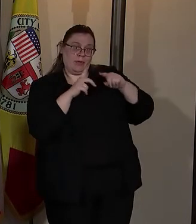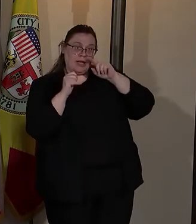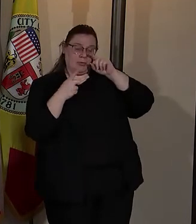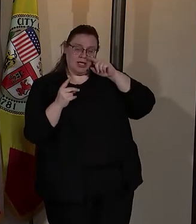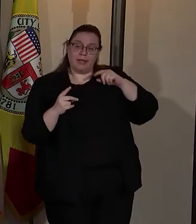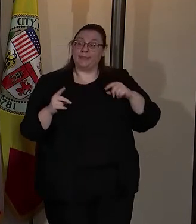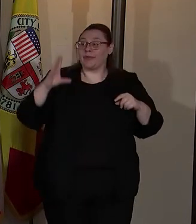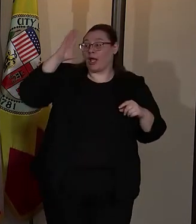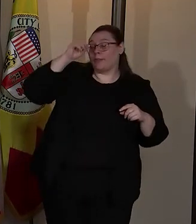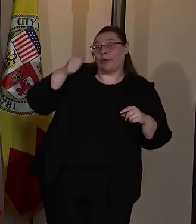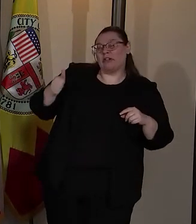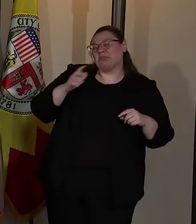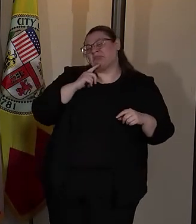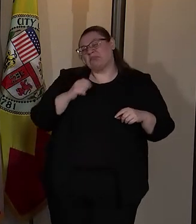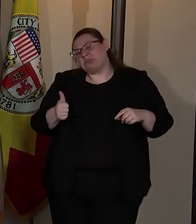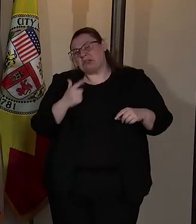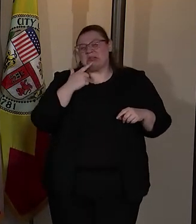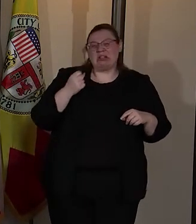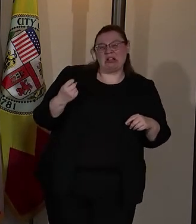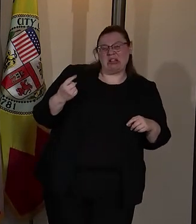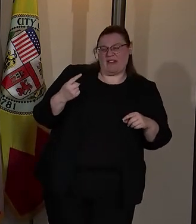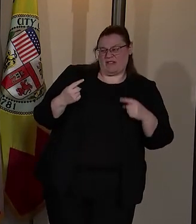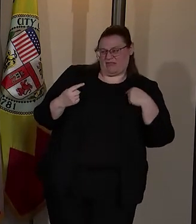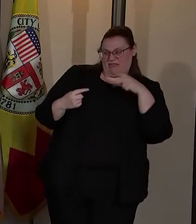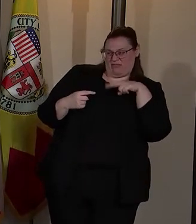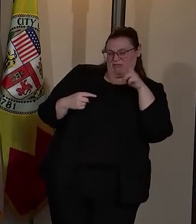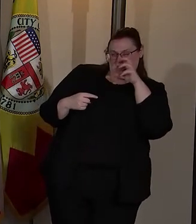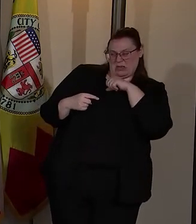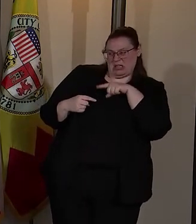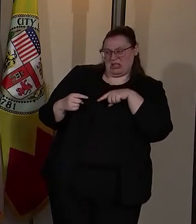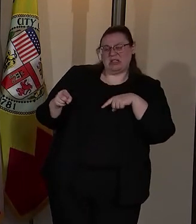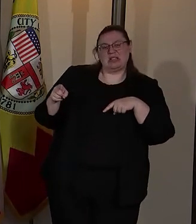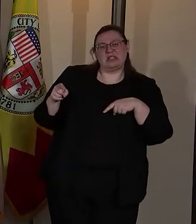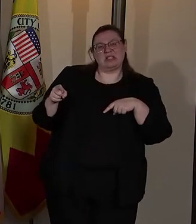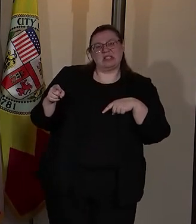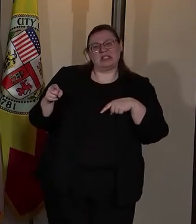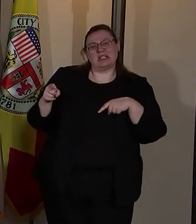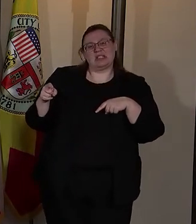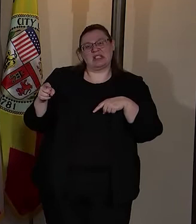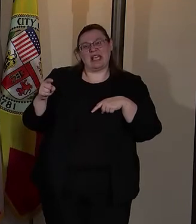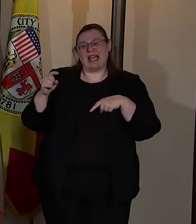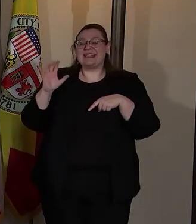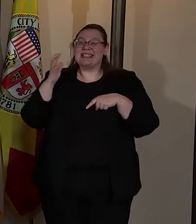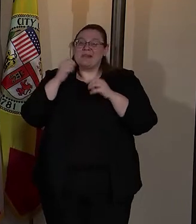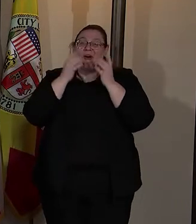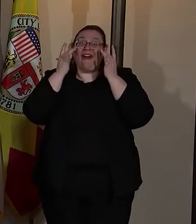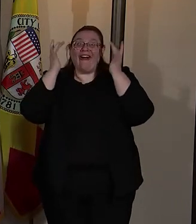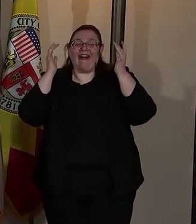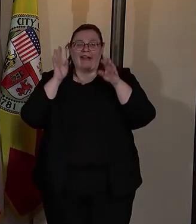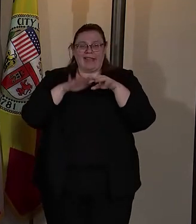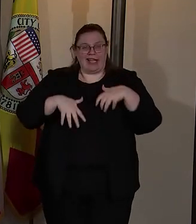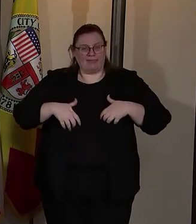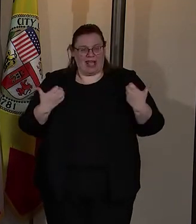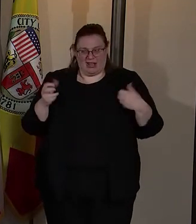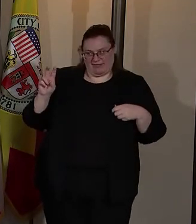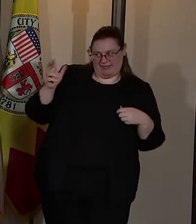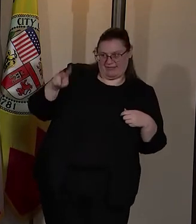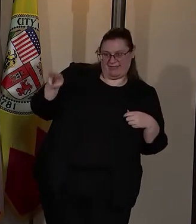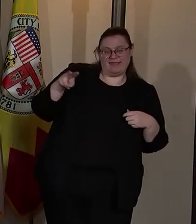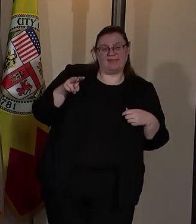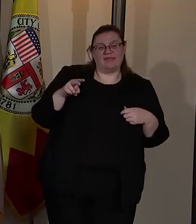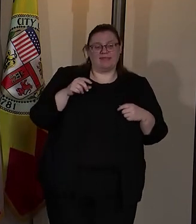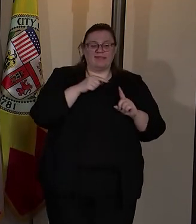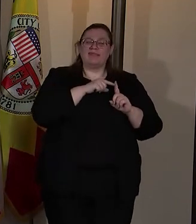The boy was 10 or 11 years old, Mr. Jobert figured, and had more gleam than anger in his eyes. Mr. Jobert,